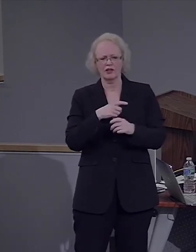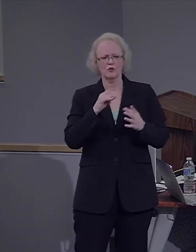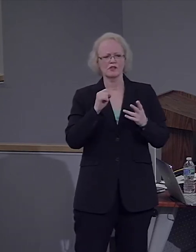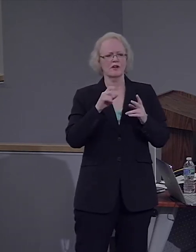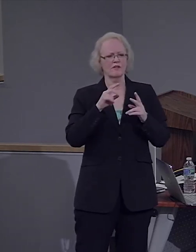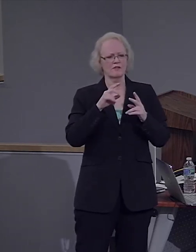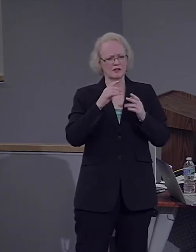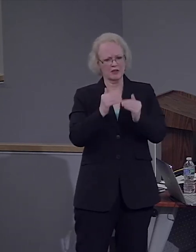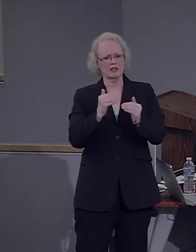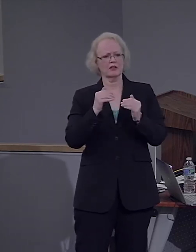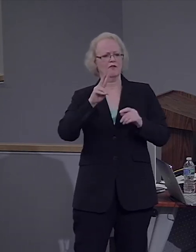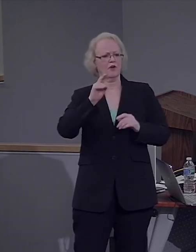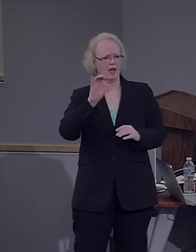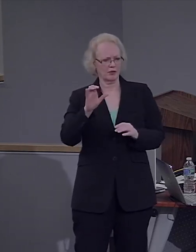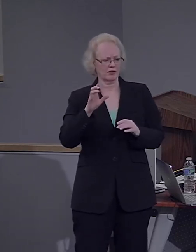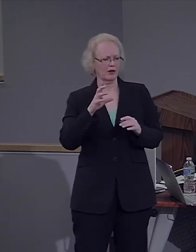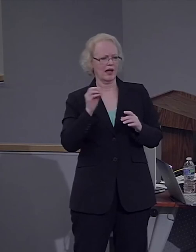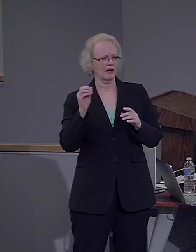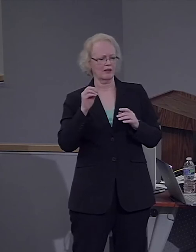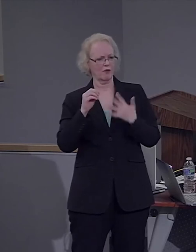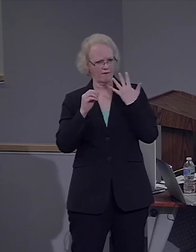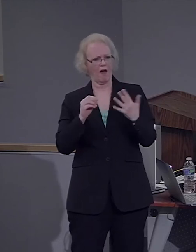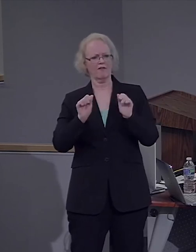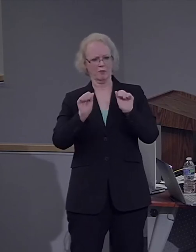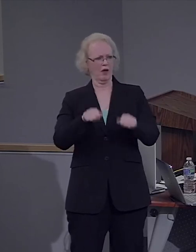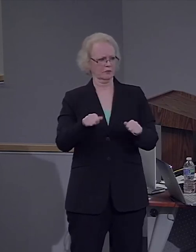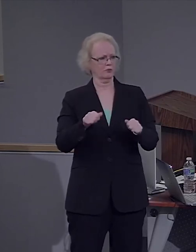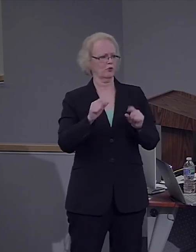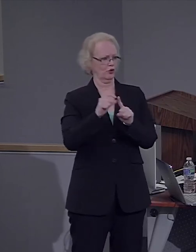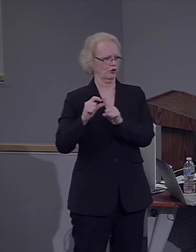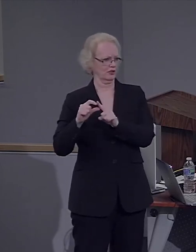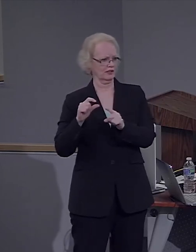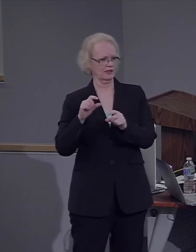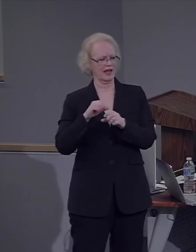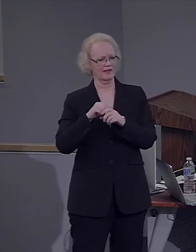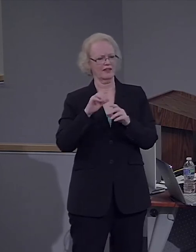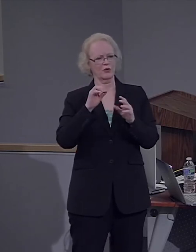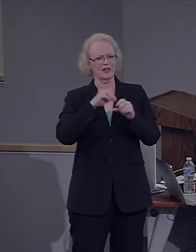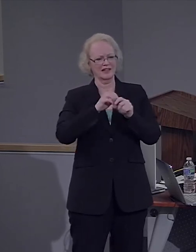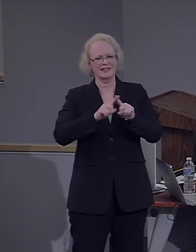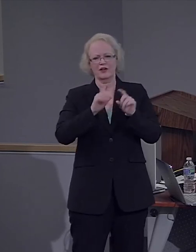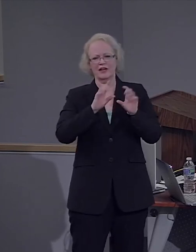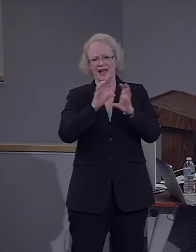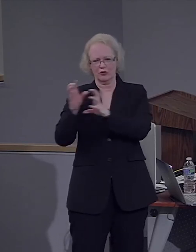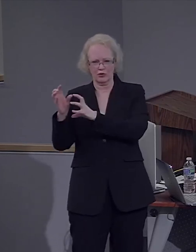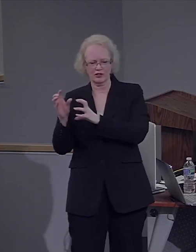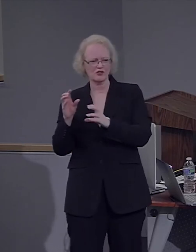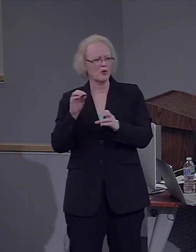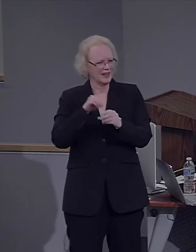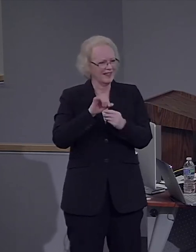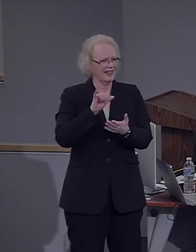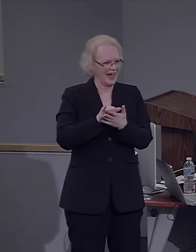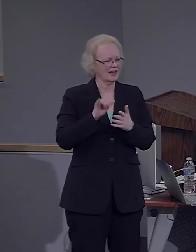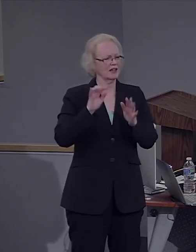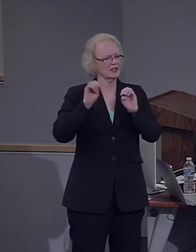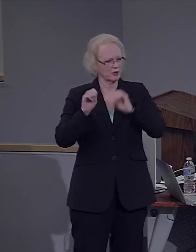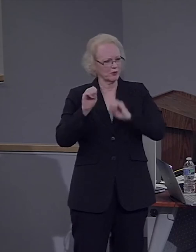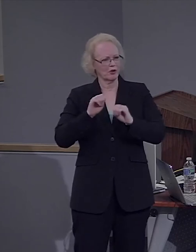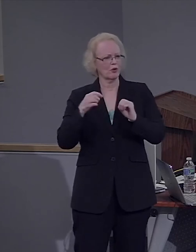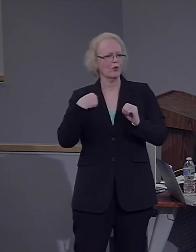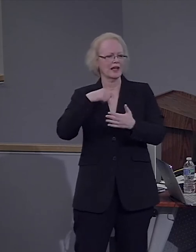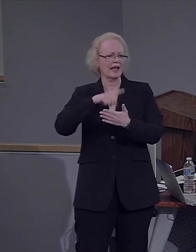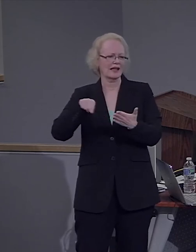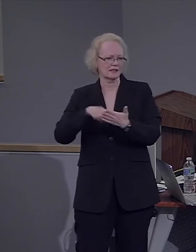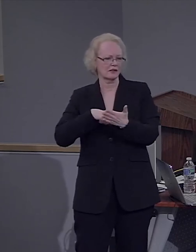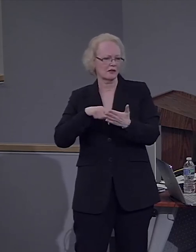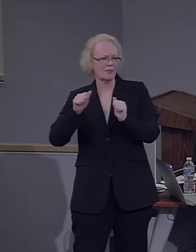would come next. were five possible words in any category. So, in a certain sense, we cancelled to a large extent the ability to predict.